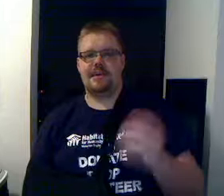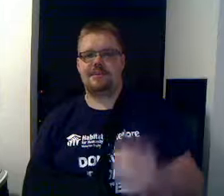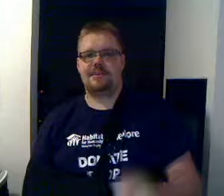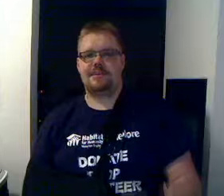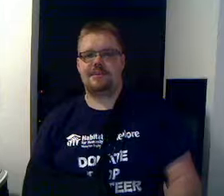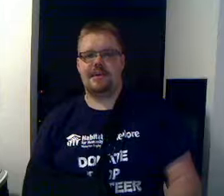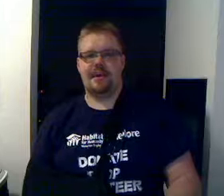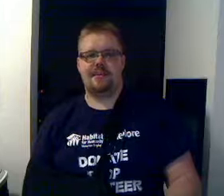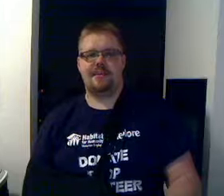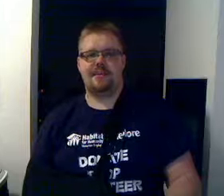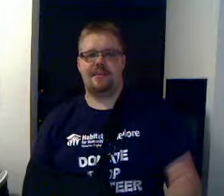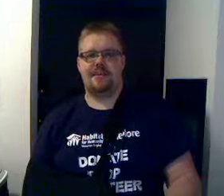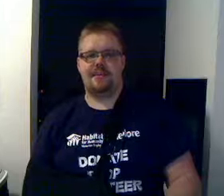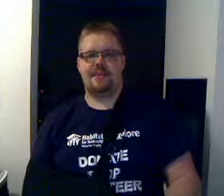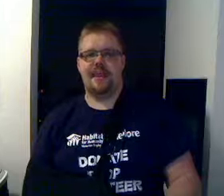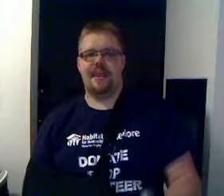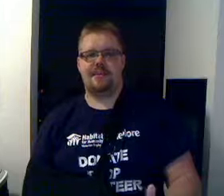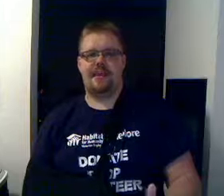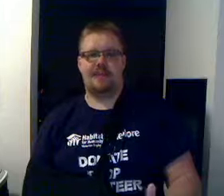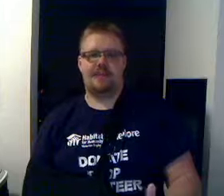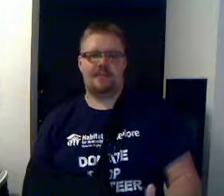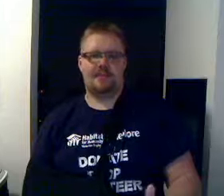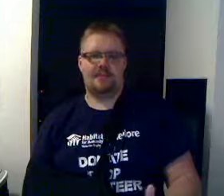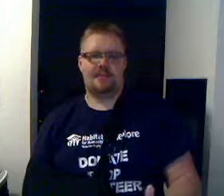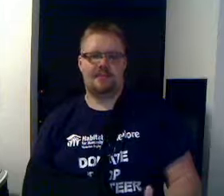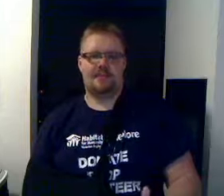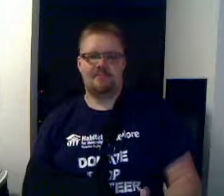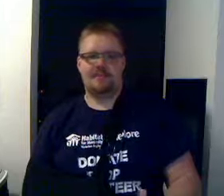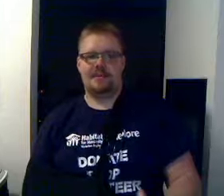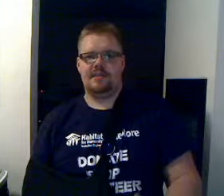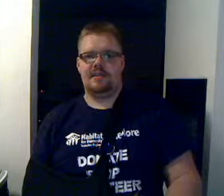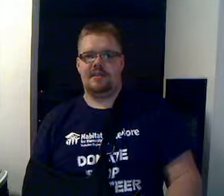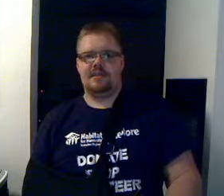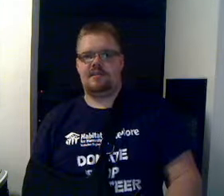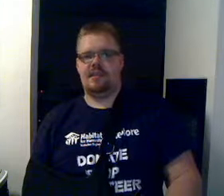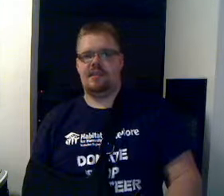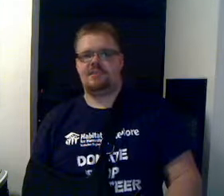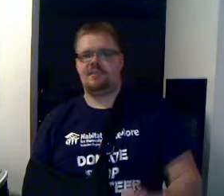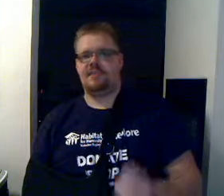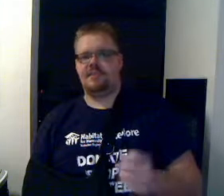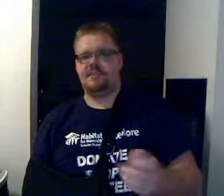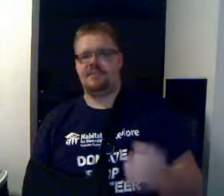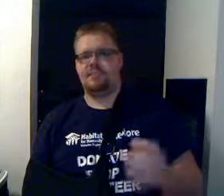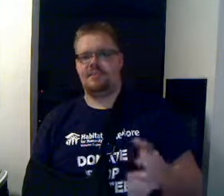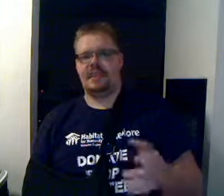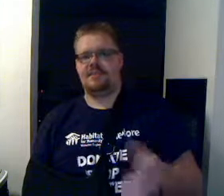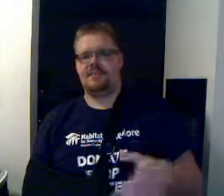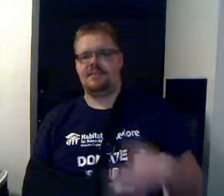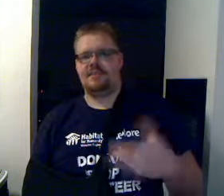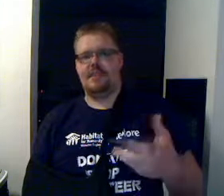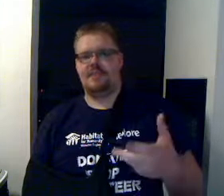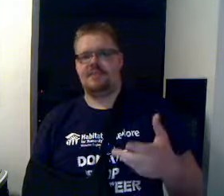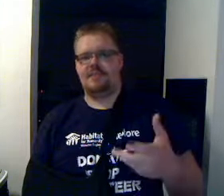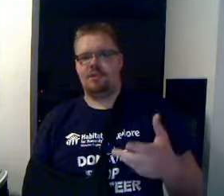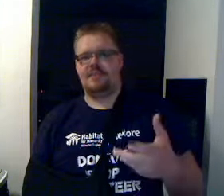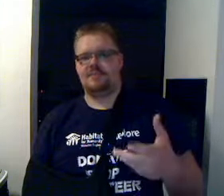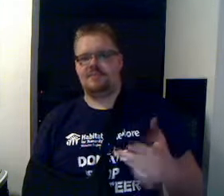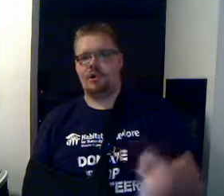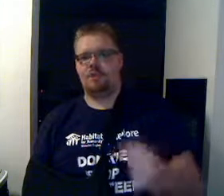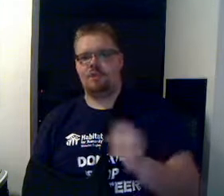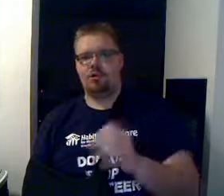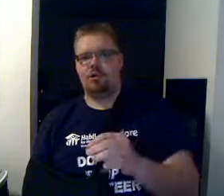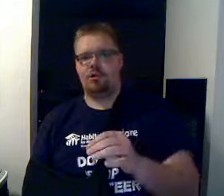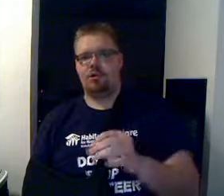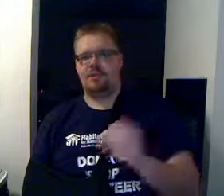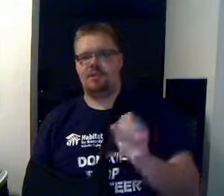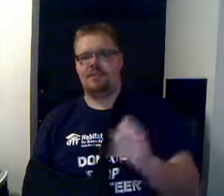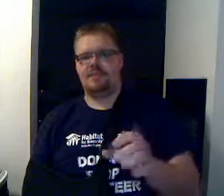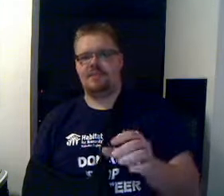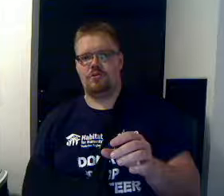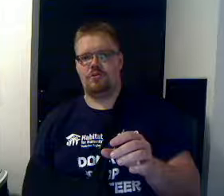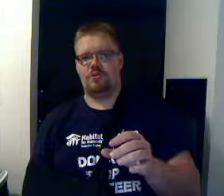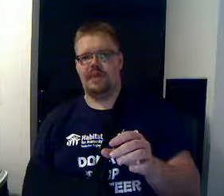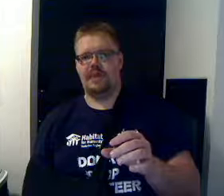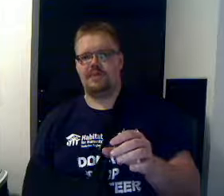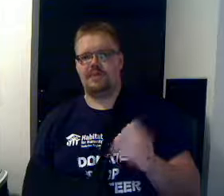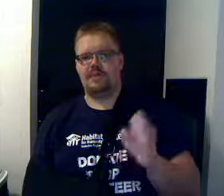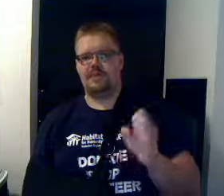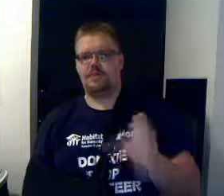he can meet Scotty's main character. Right? So this is a way of expositing on the world, the story, you know,